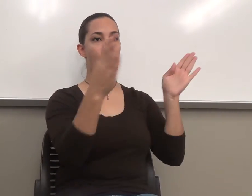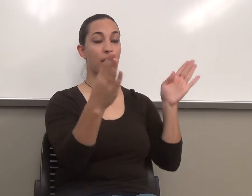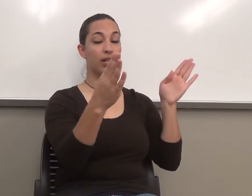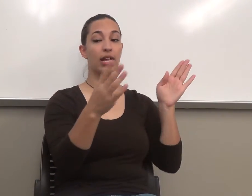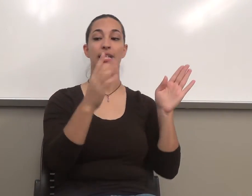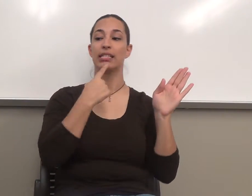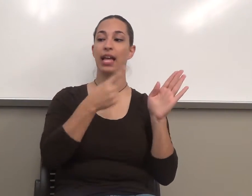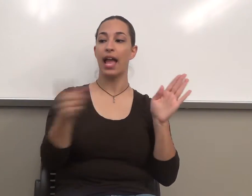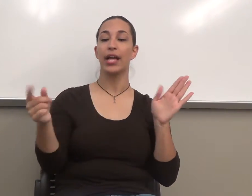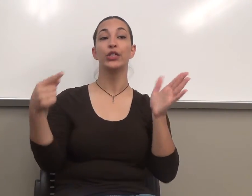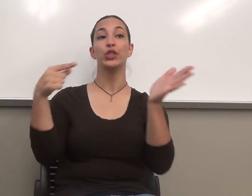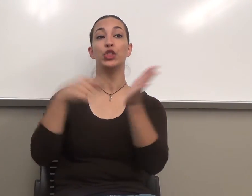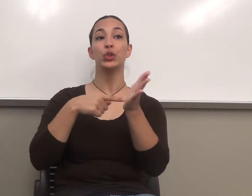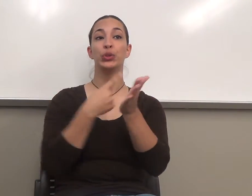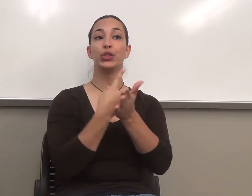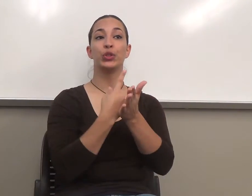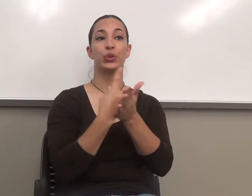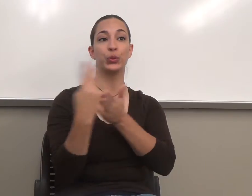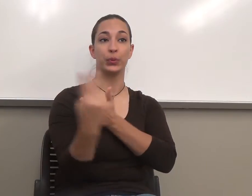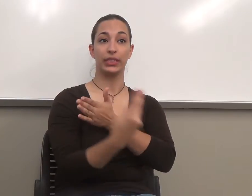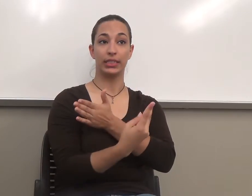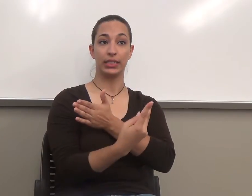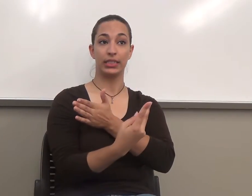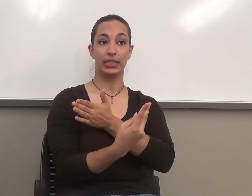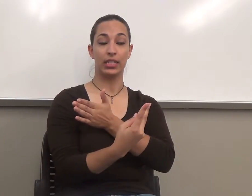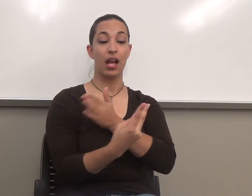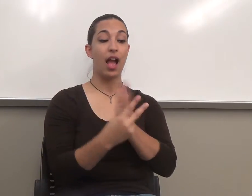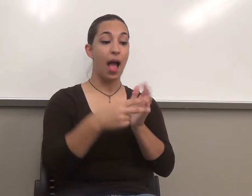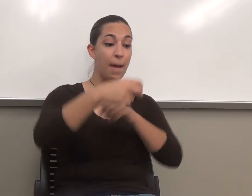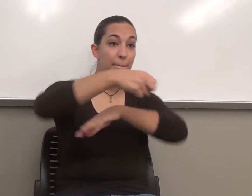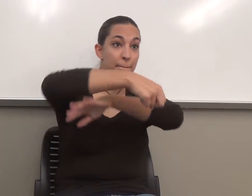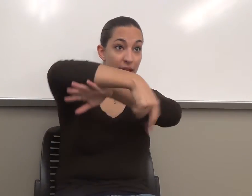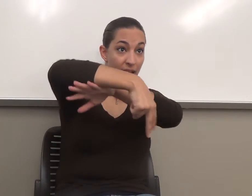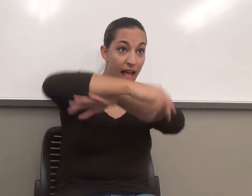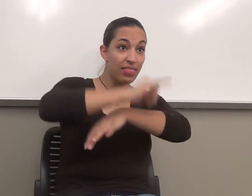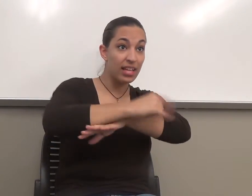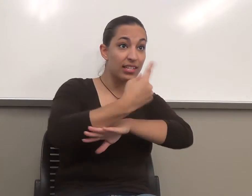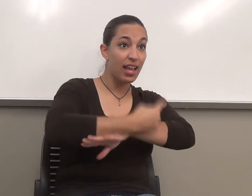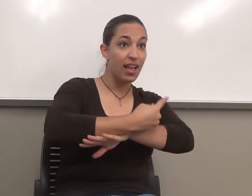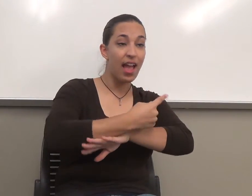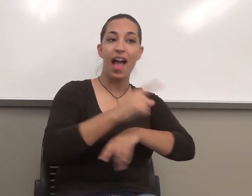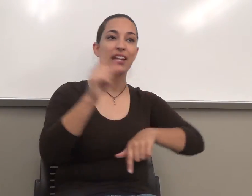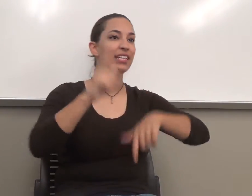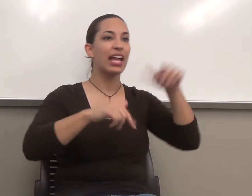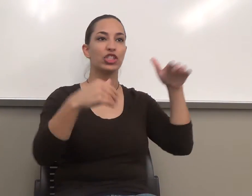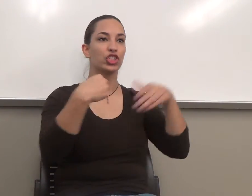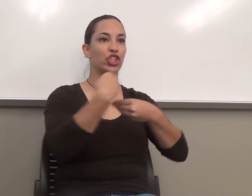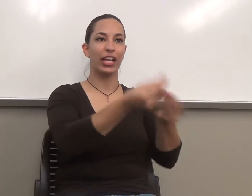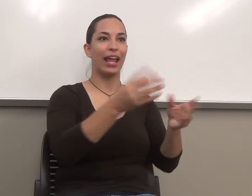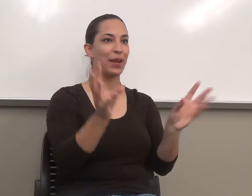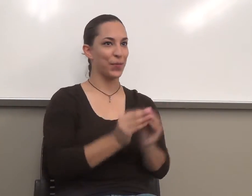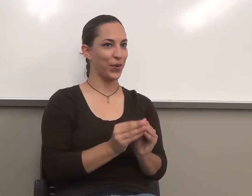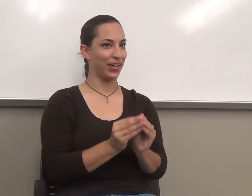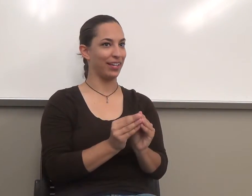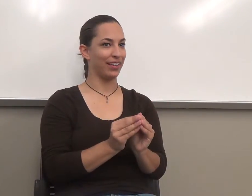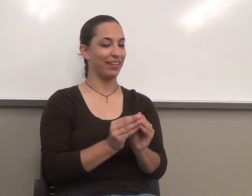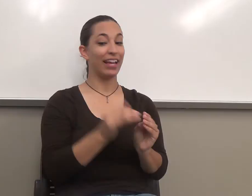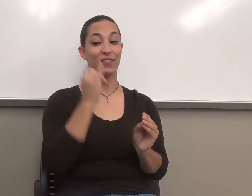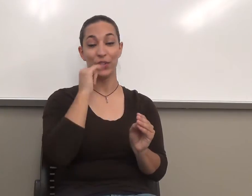So at midnight on that date, you can't turn it in anymore if you don't have it. So there's no